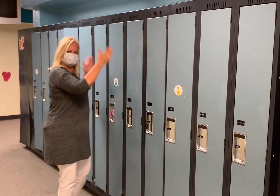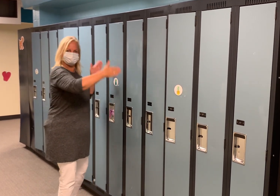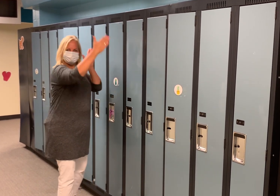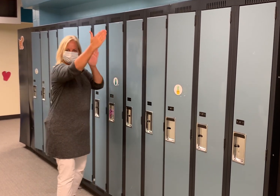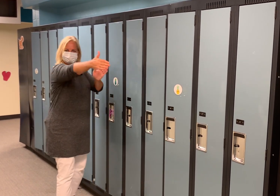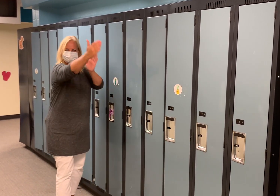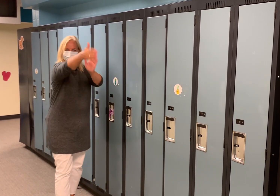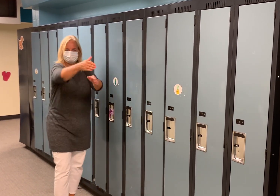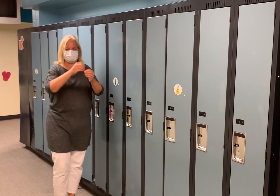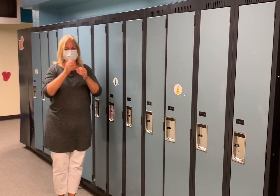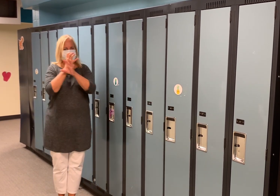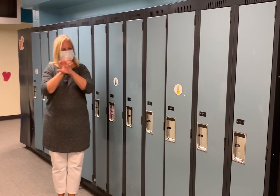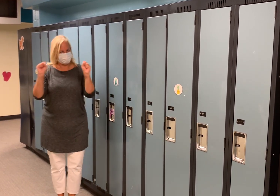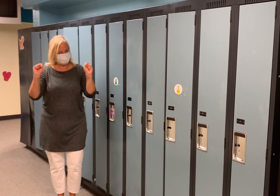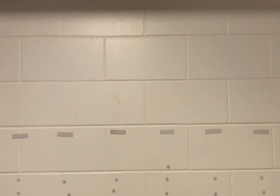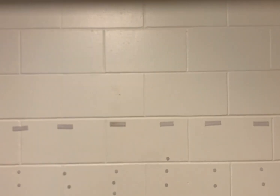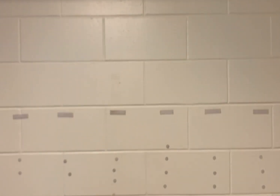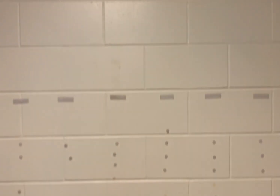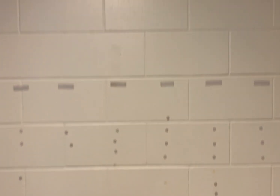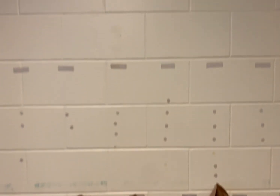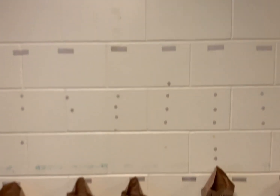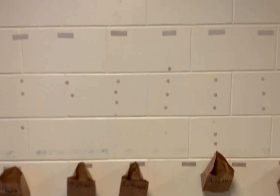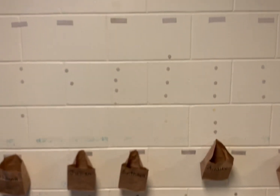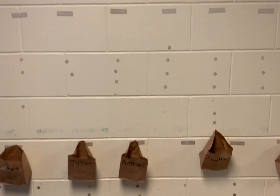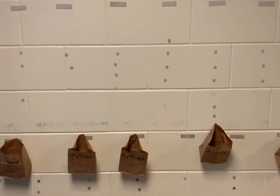There are two locker spaces in between each student for safety.